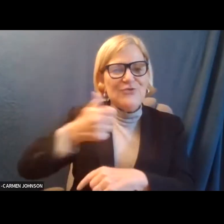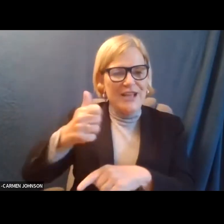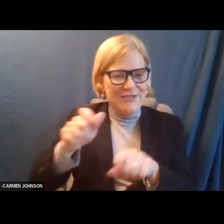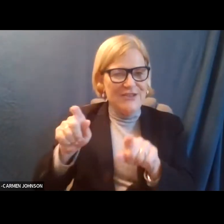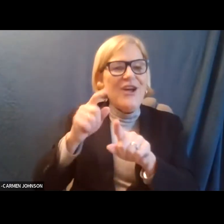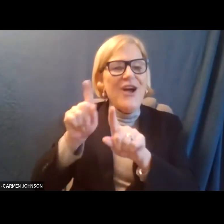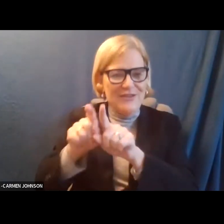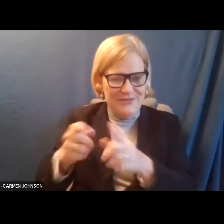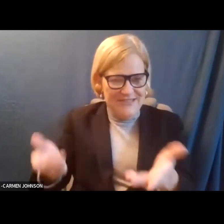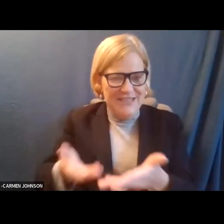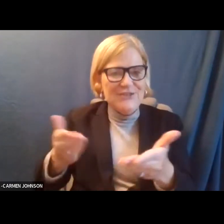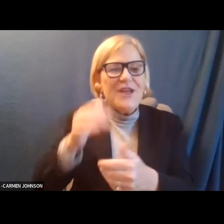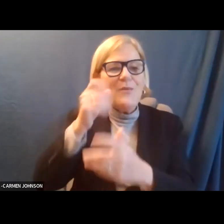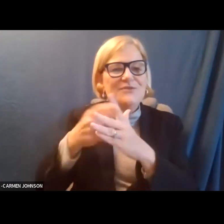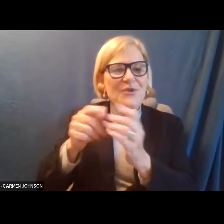start with him.